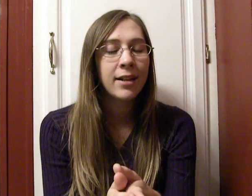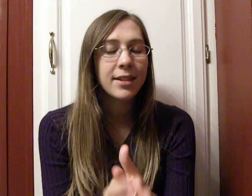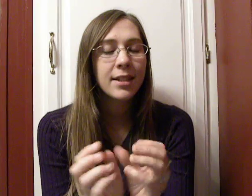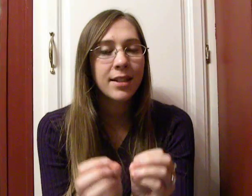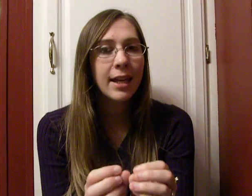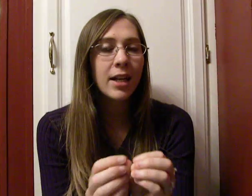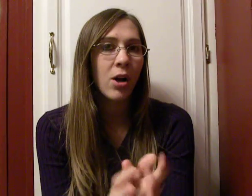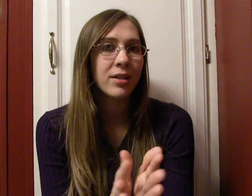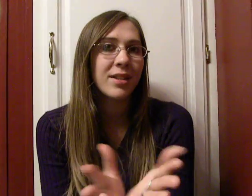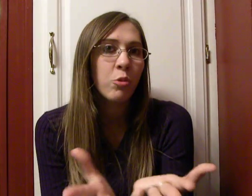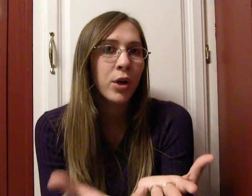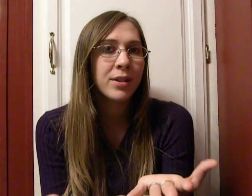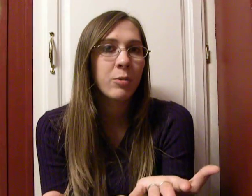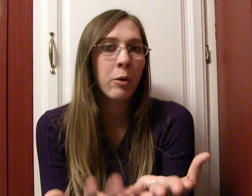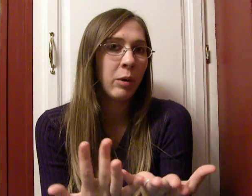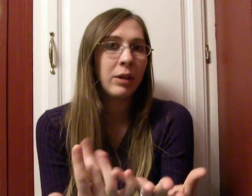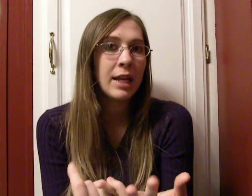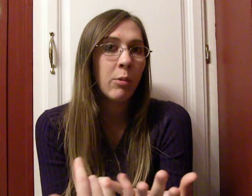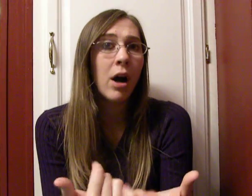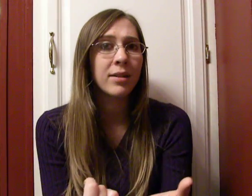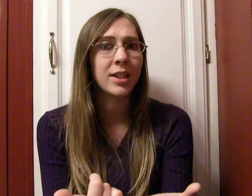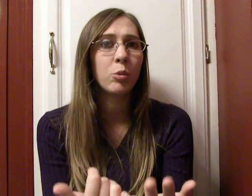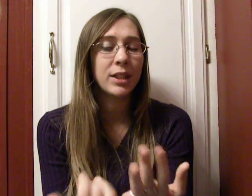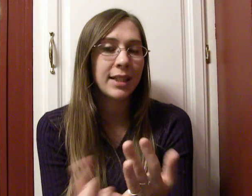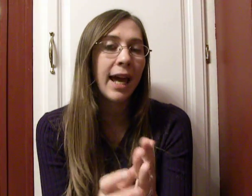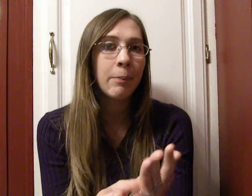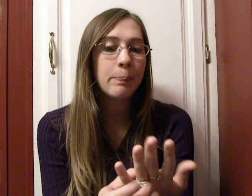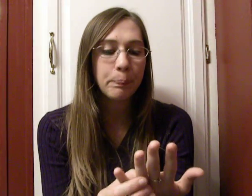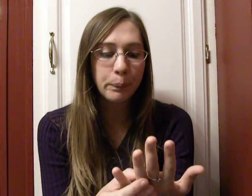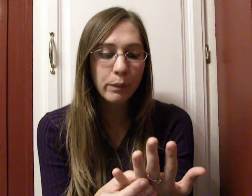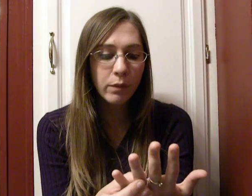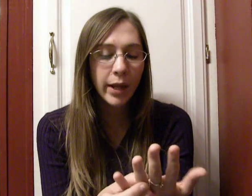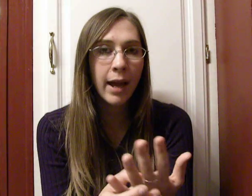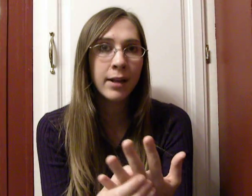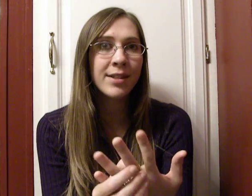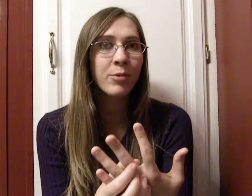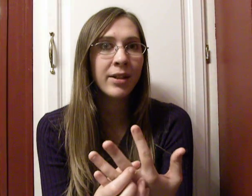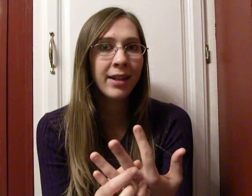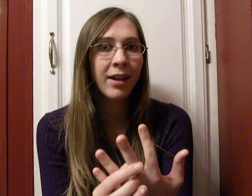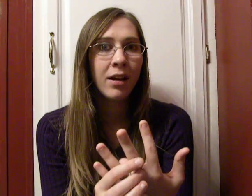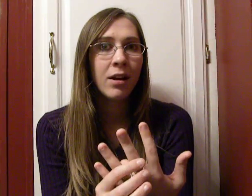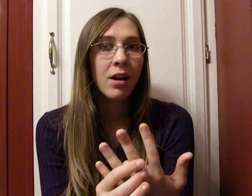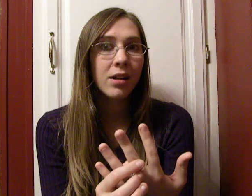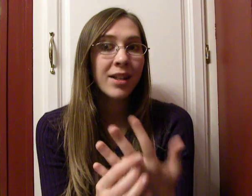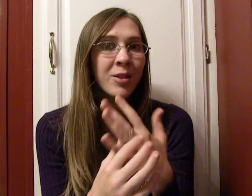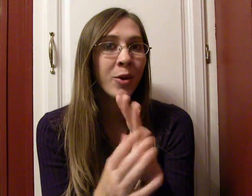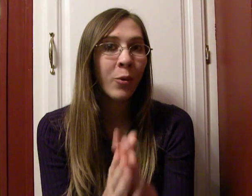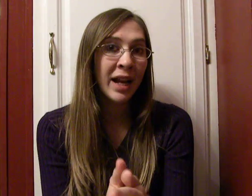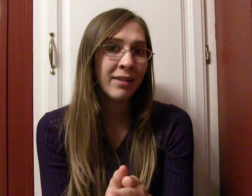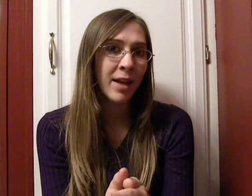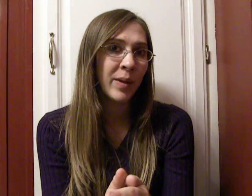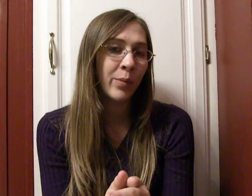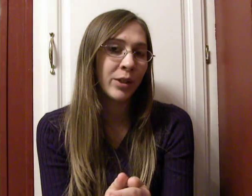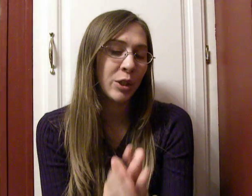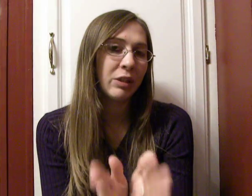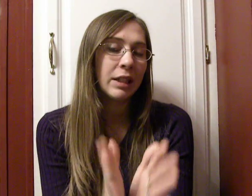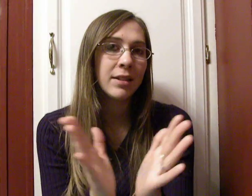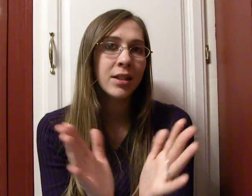is. It's, like in Austin's words what we would think what Austin would say. And it's really, it's great that people are doing this.